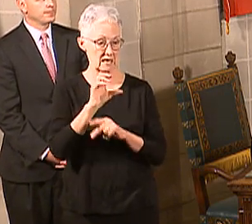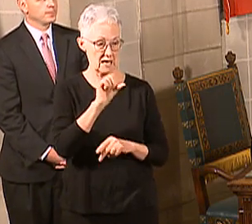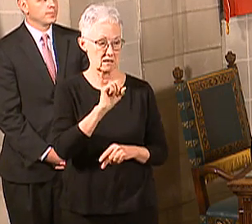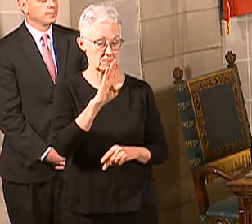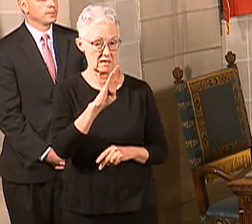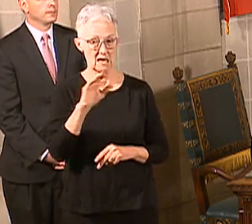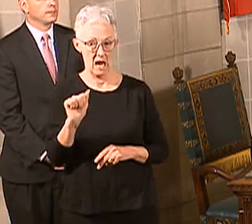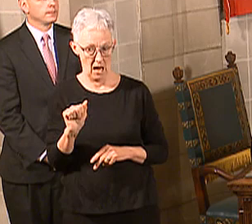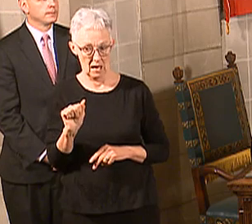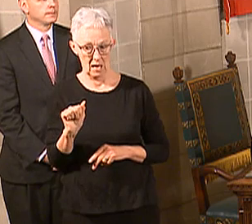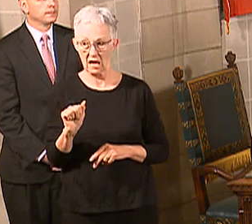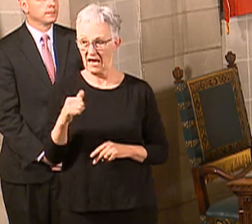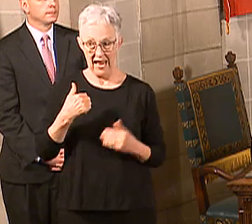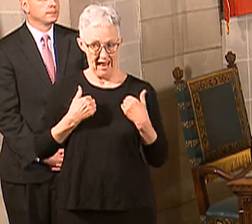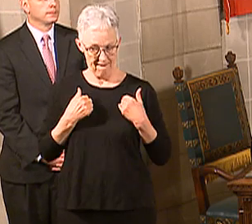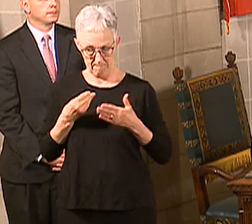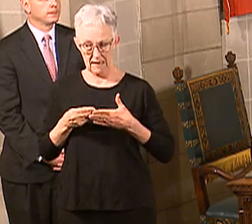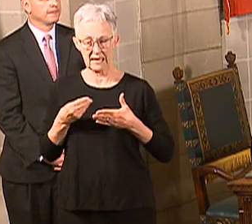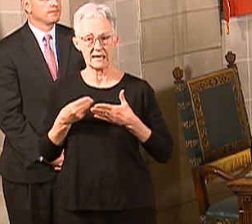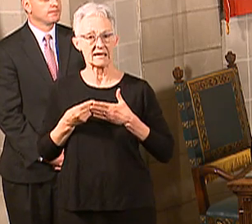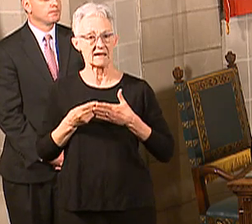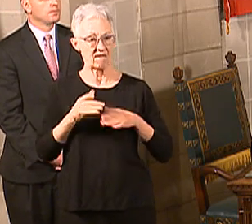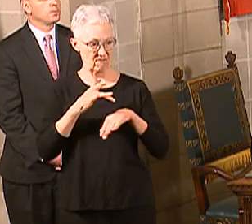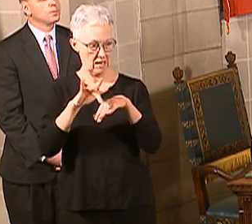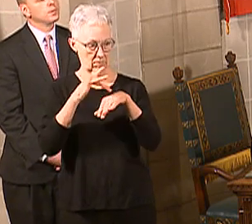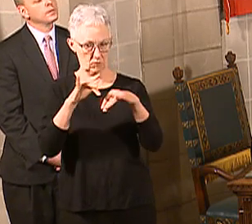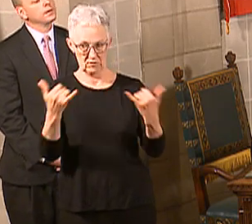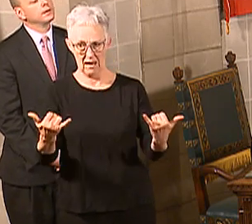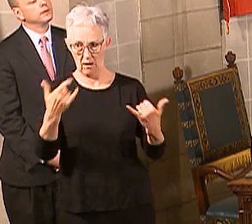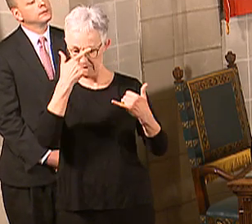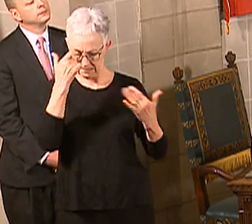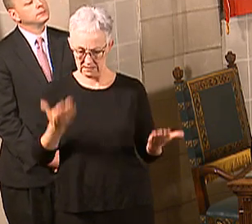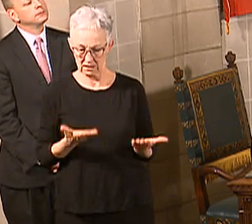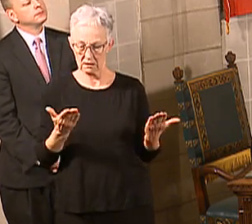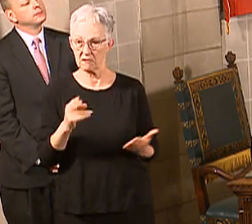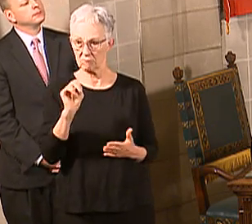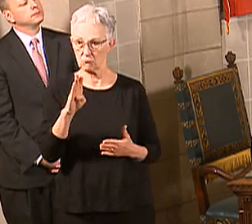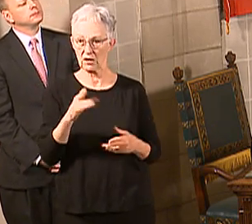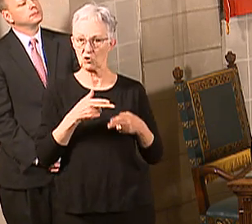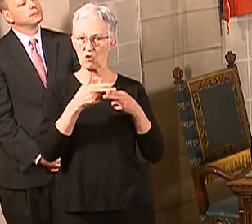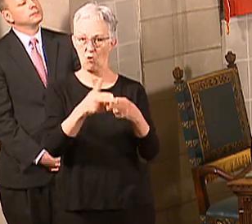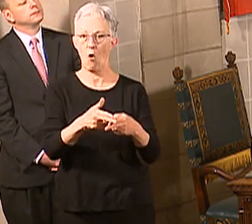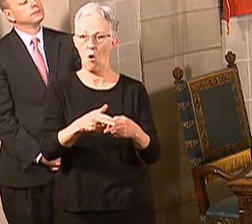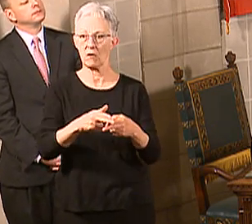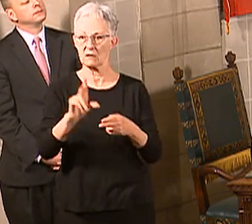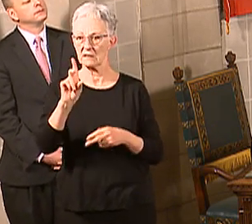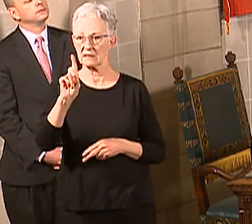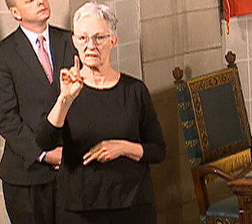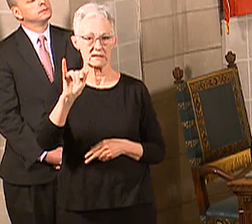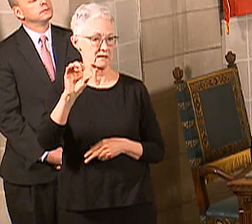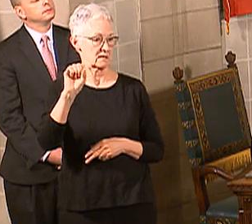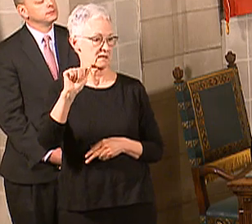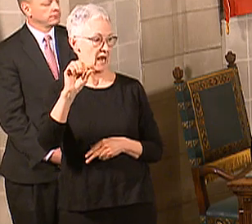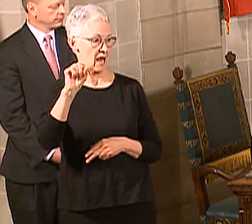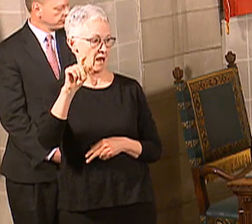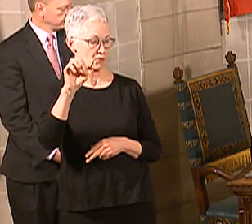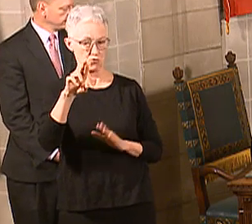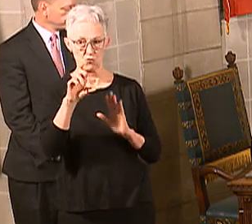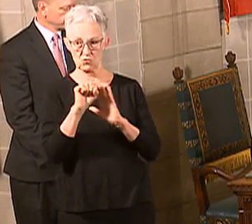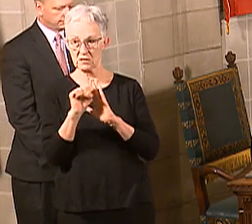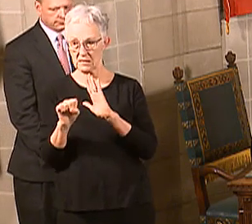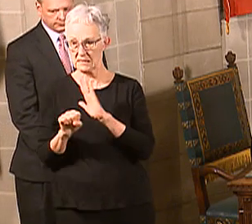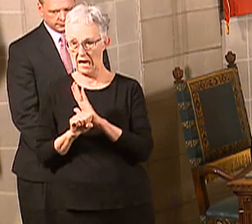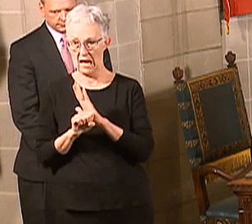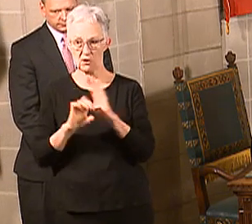for the Small Business Administration, there's loans out there up to $2 million, 30-year loan, 3.75% interest rates, you will have to have your